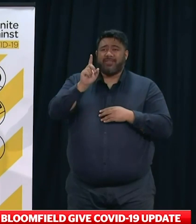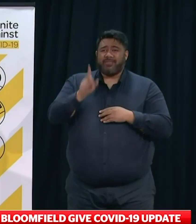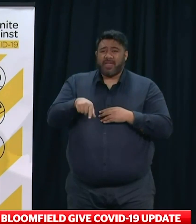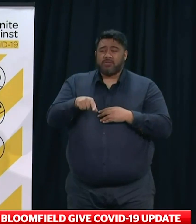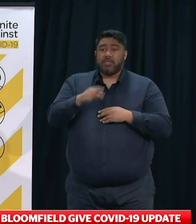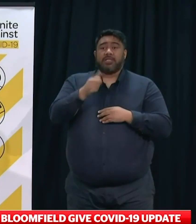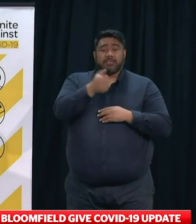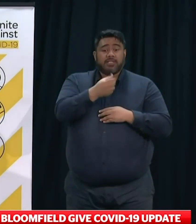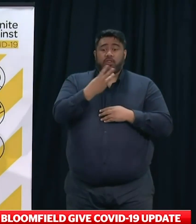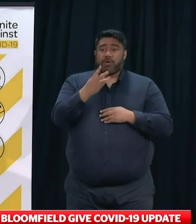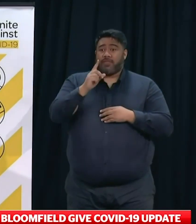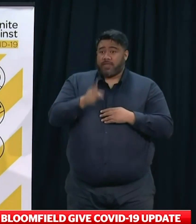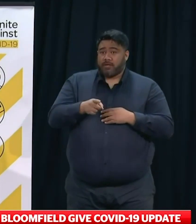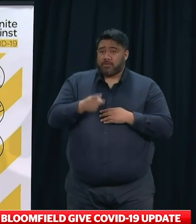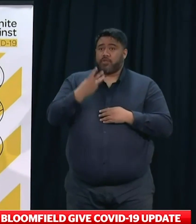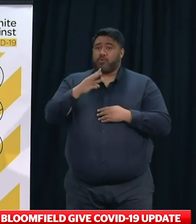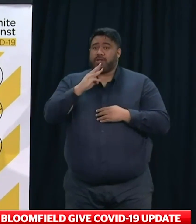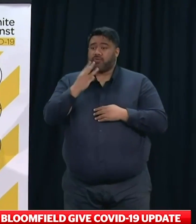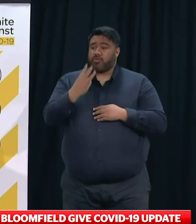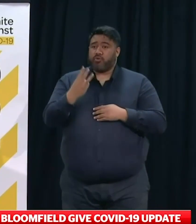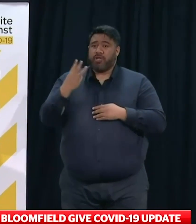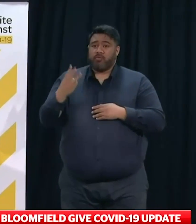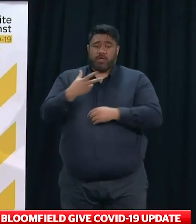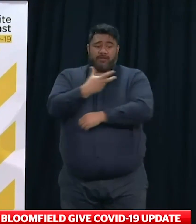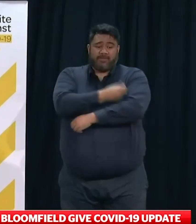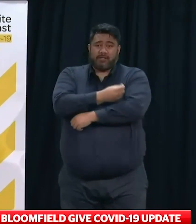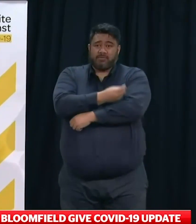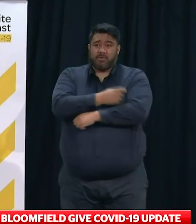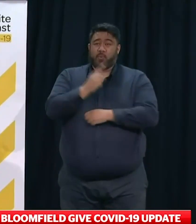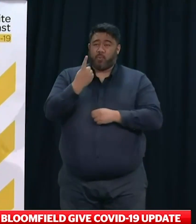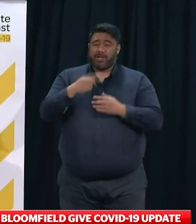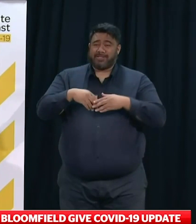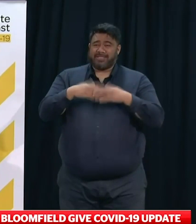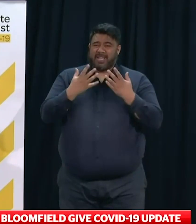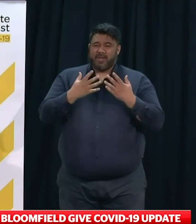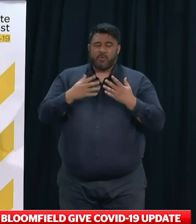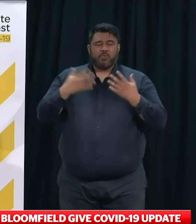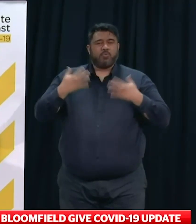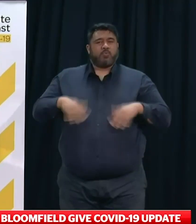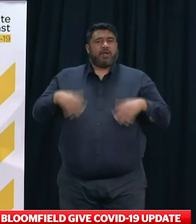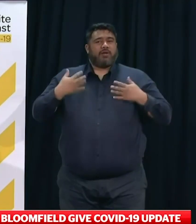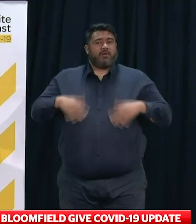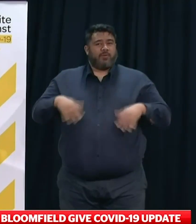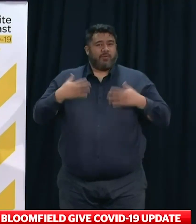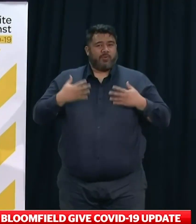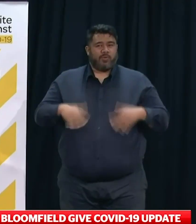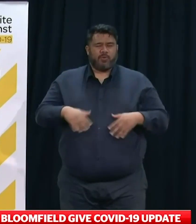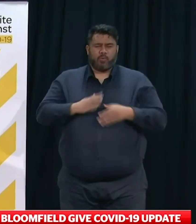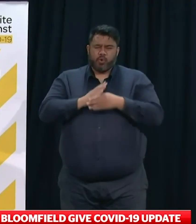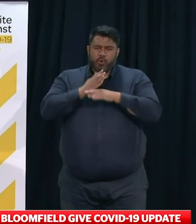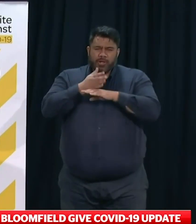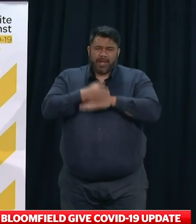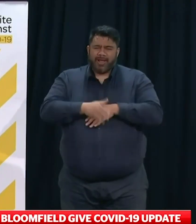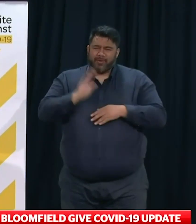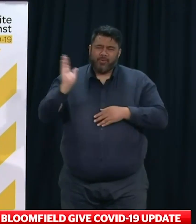63,333. This is a tremendous result and an incredible effort by our